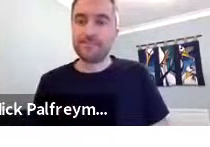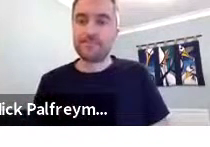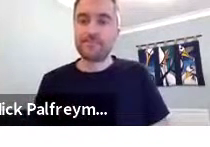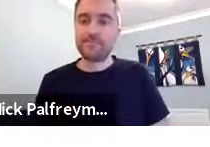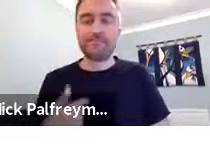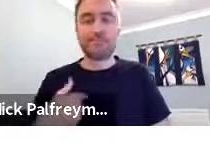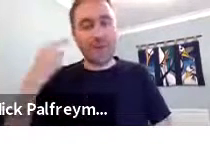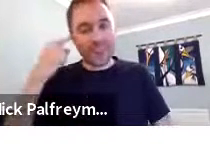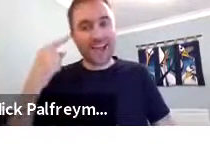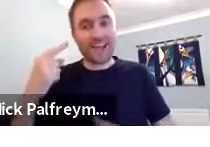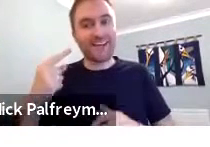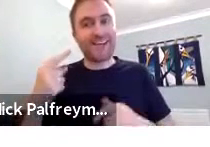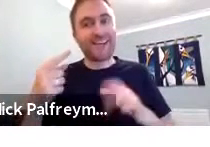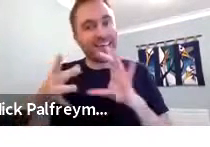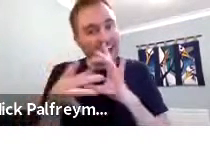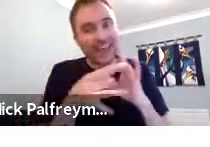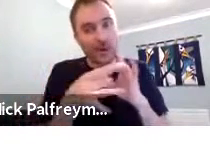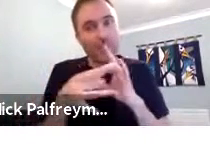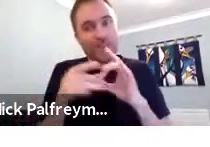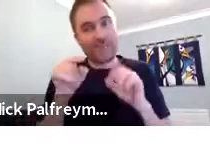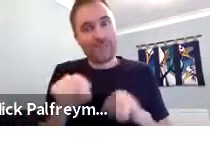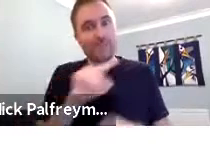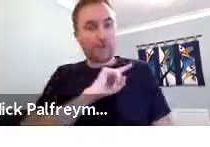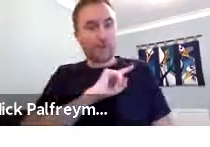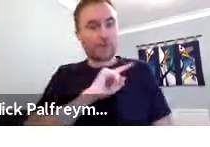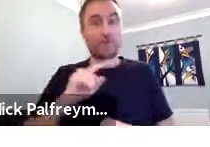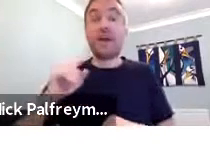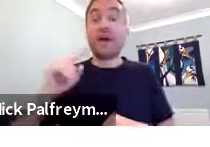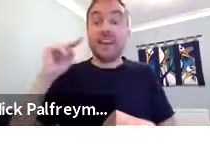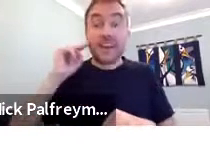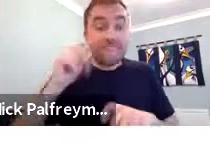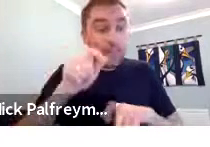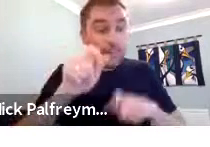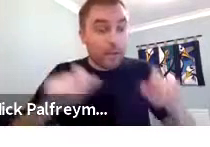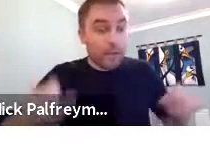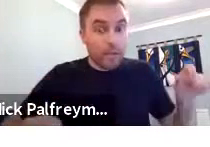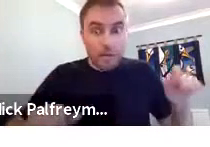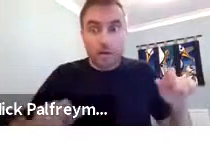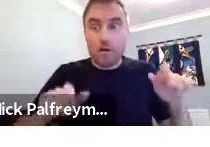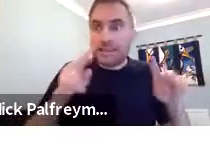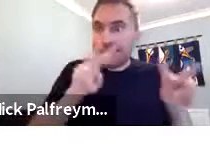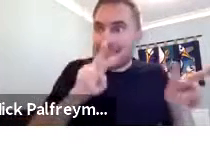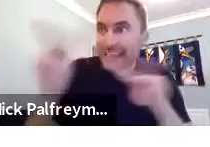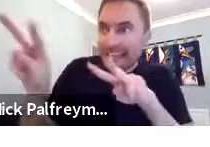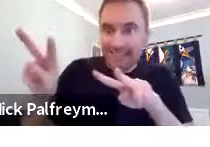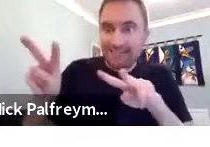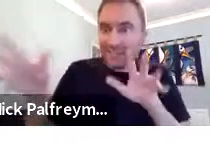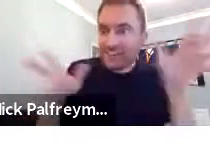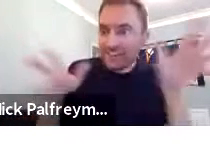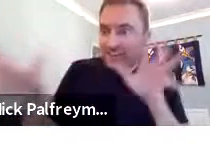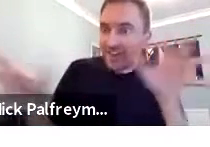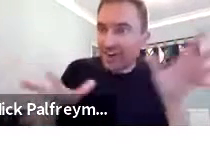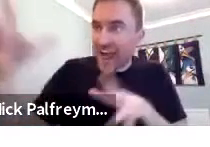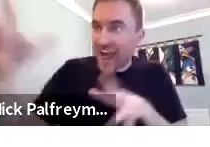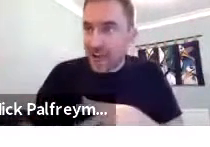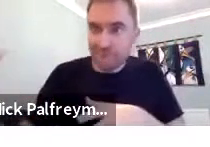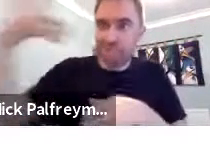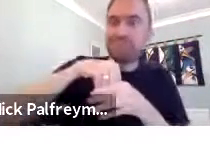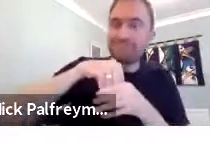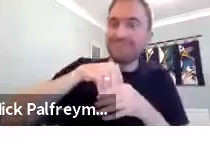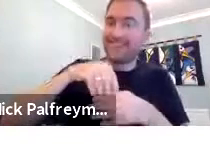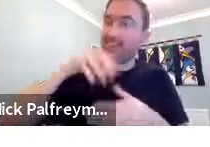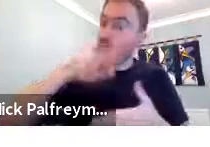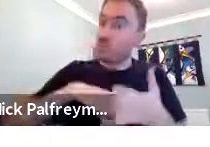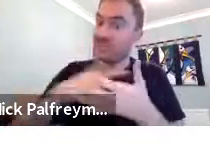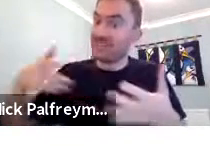that use. So, I think it's linked very much with that because deaf people will see